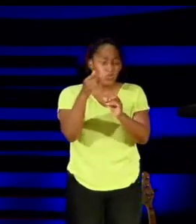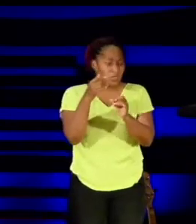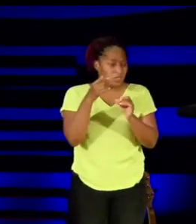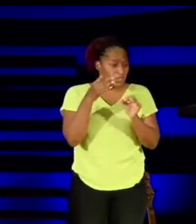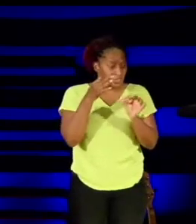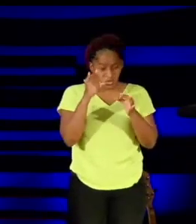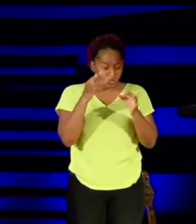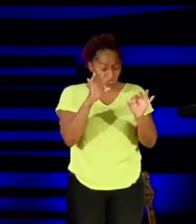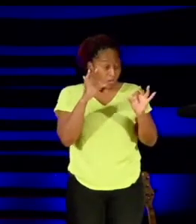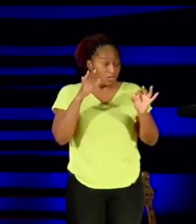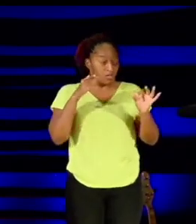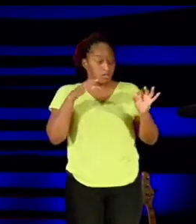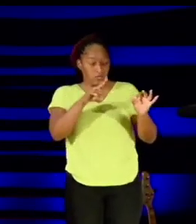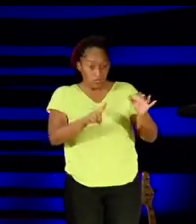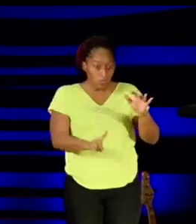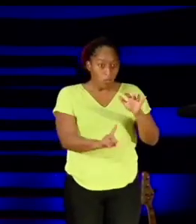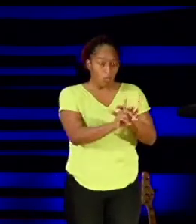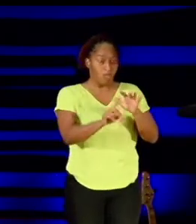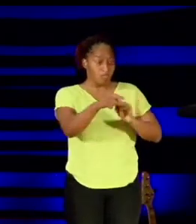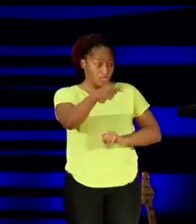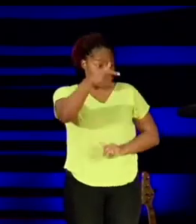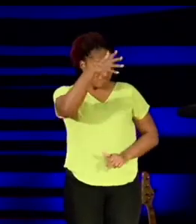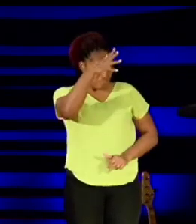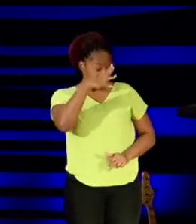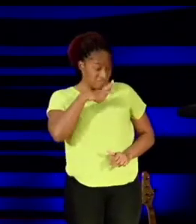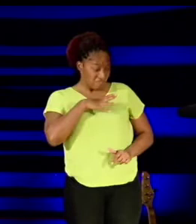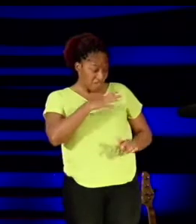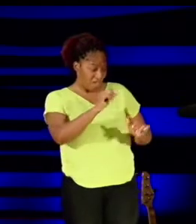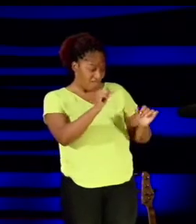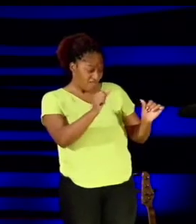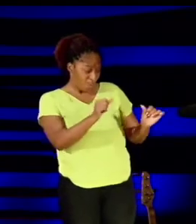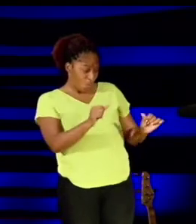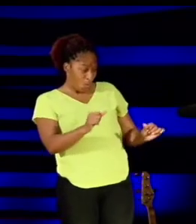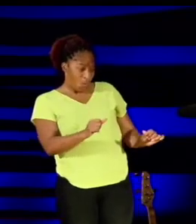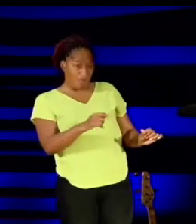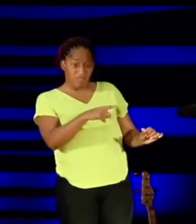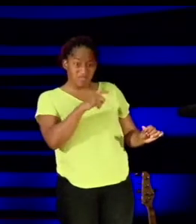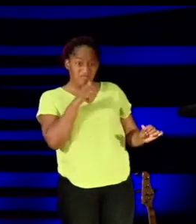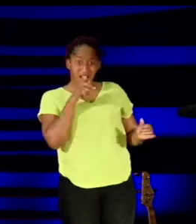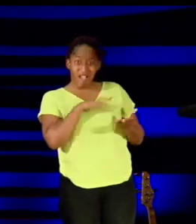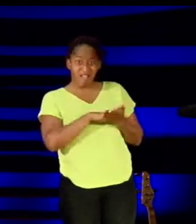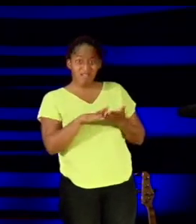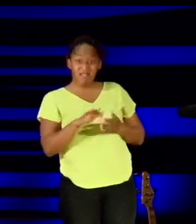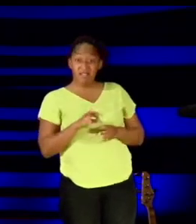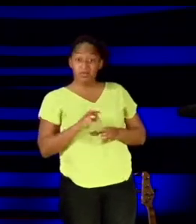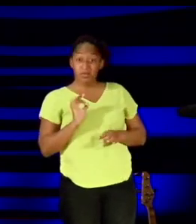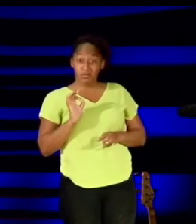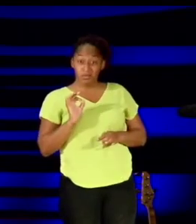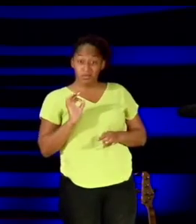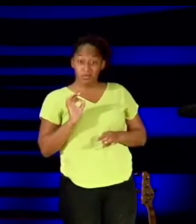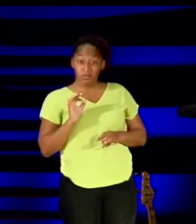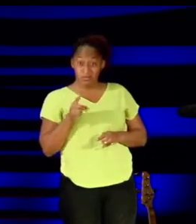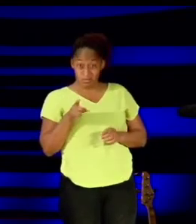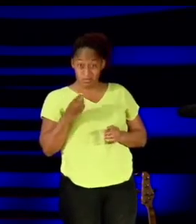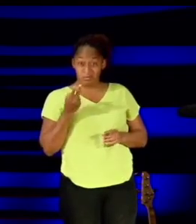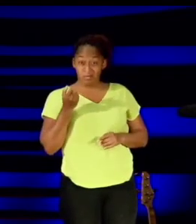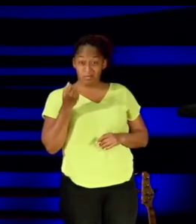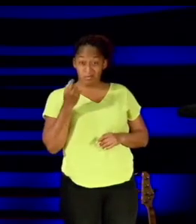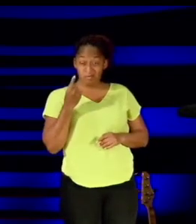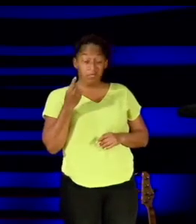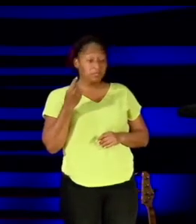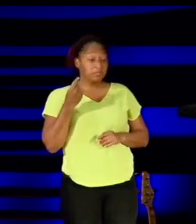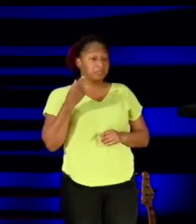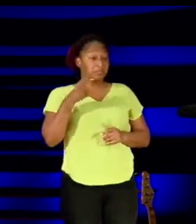shows up in the form of a man with an unclean spirit. Are you with me? This demonic